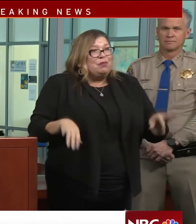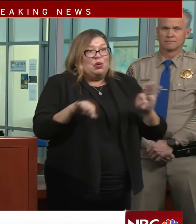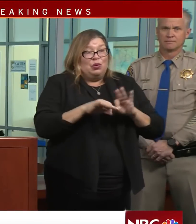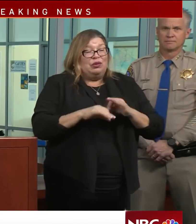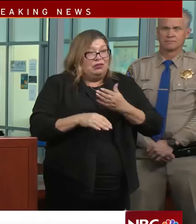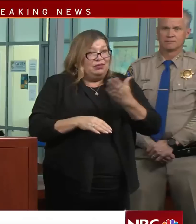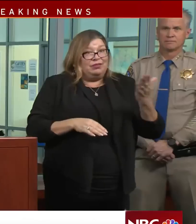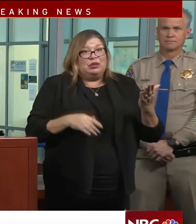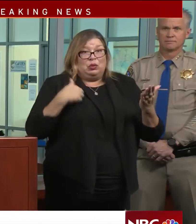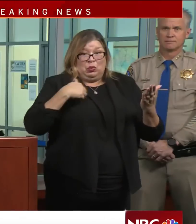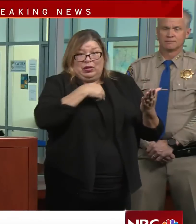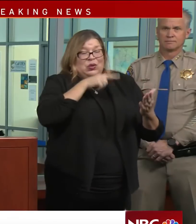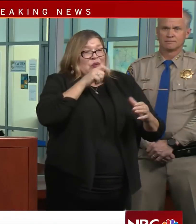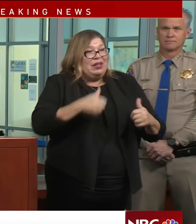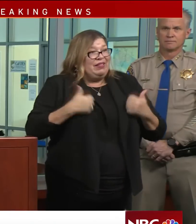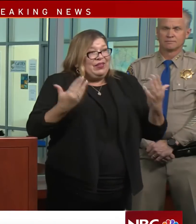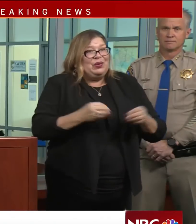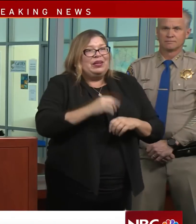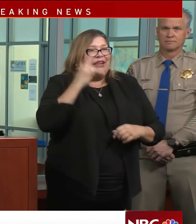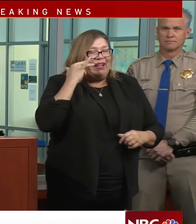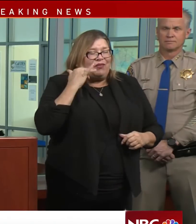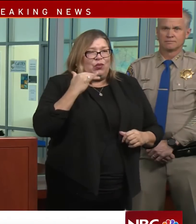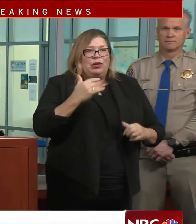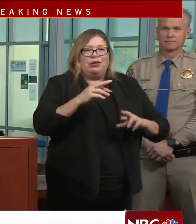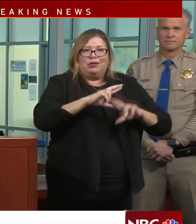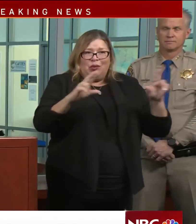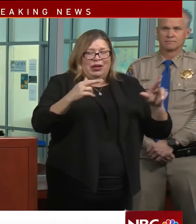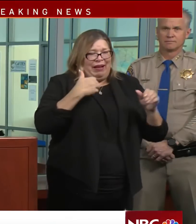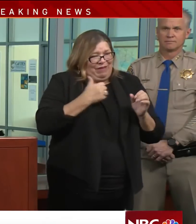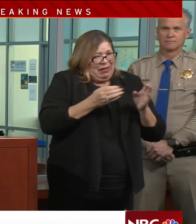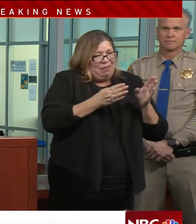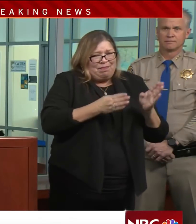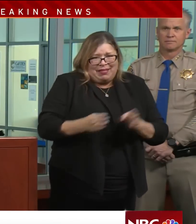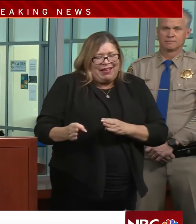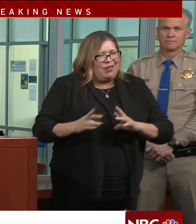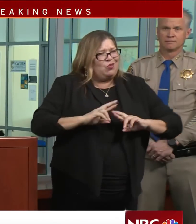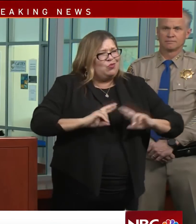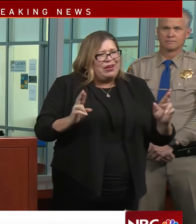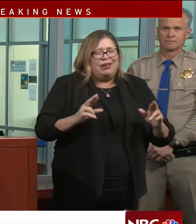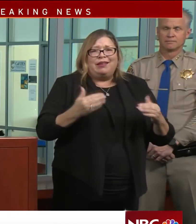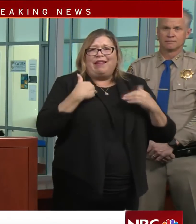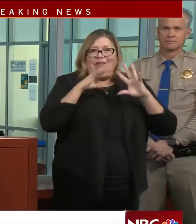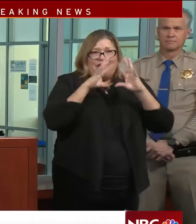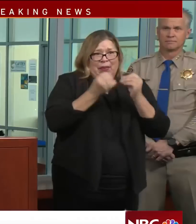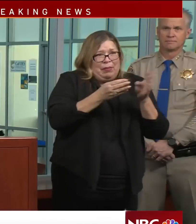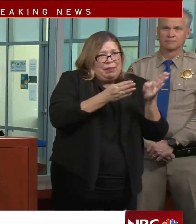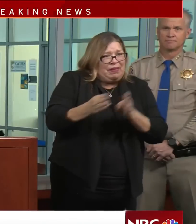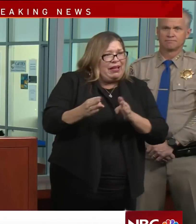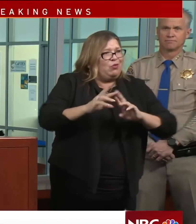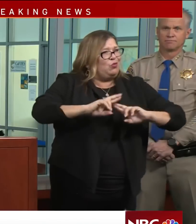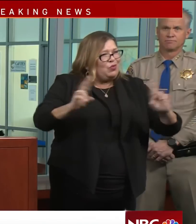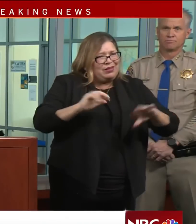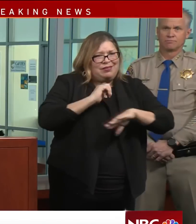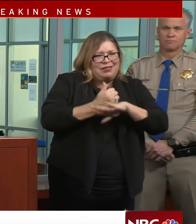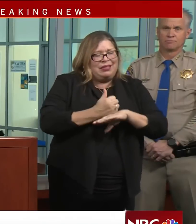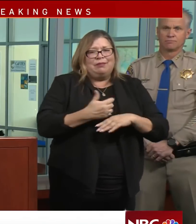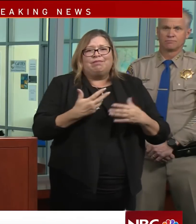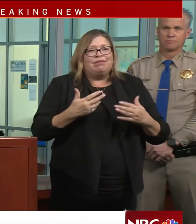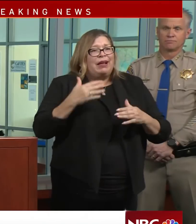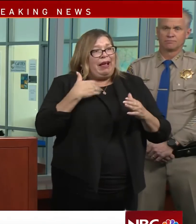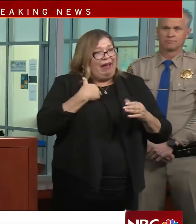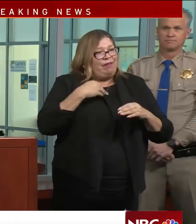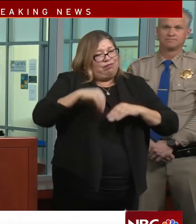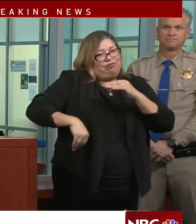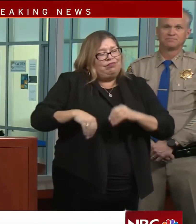that we as Californians have a plan, have a family plan. We have some supplies in case we lose power like they